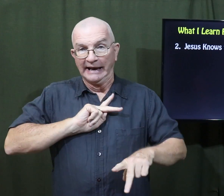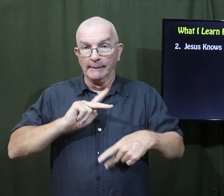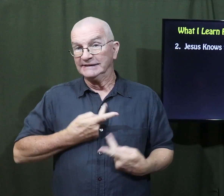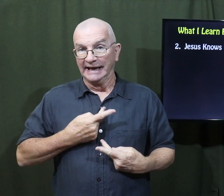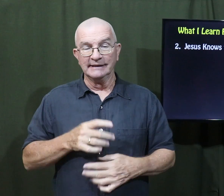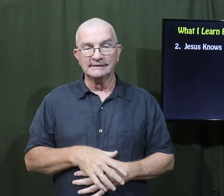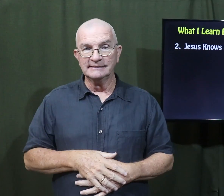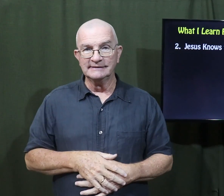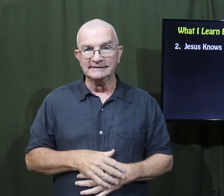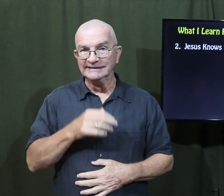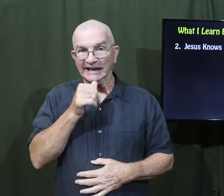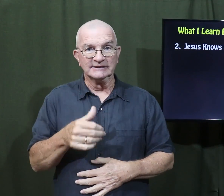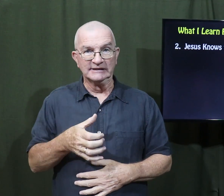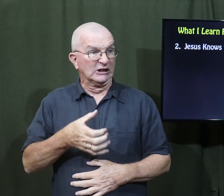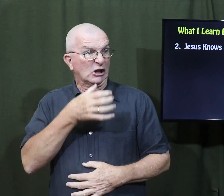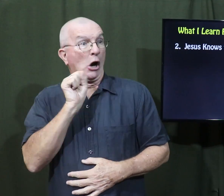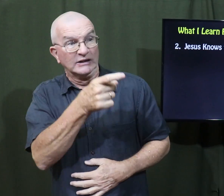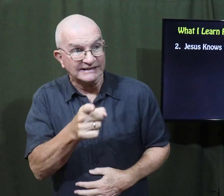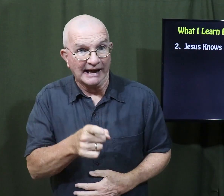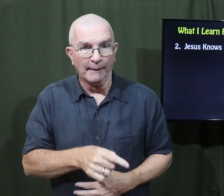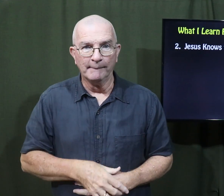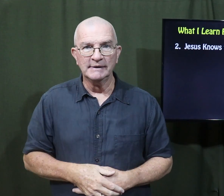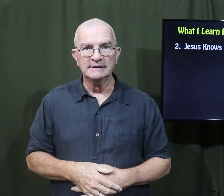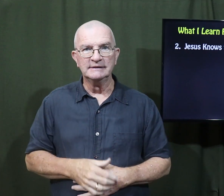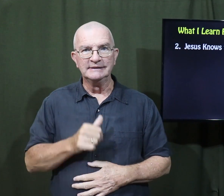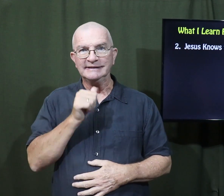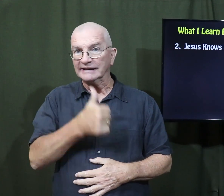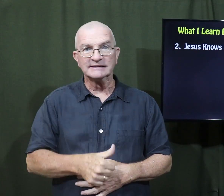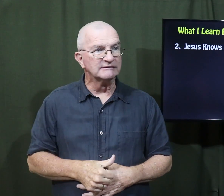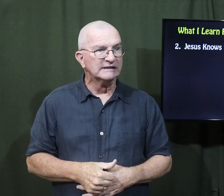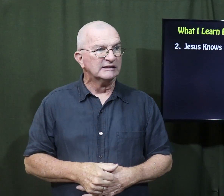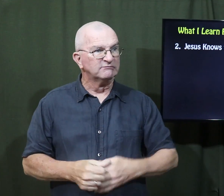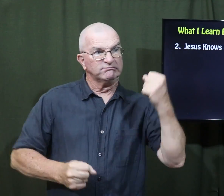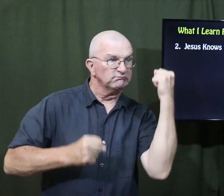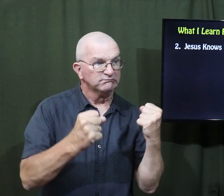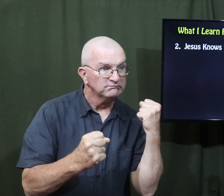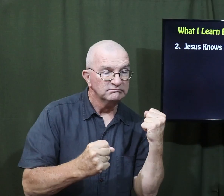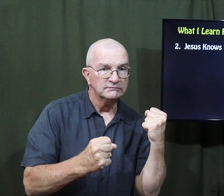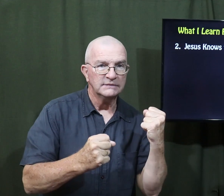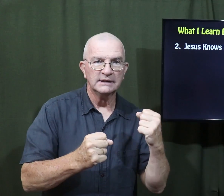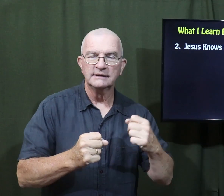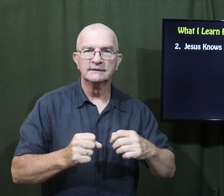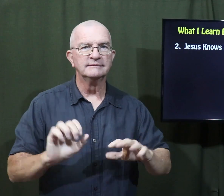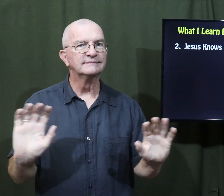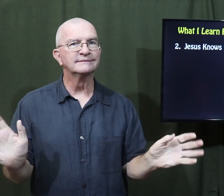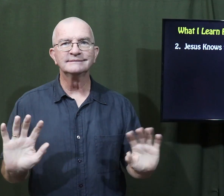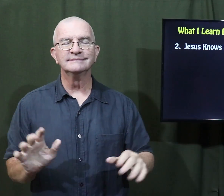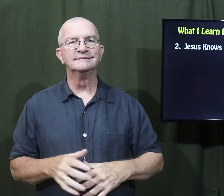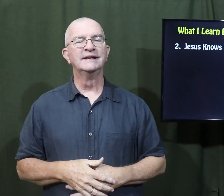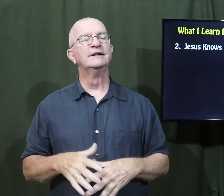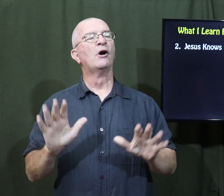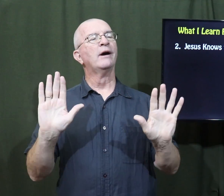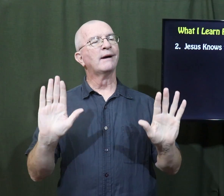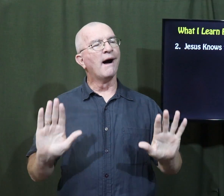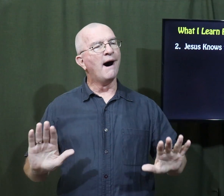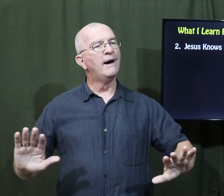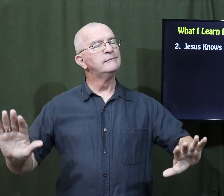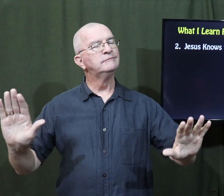He doesn't get upset. He doesn't curse them. He doesn't try to fight. He's very